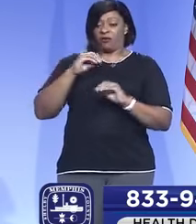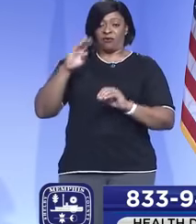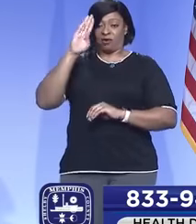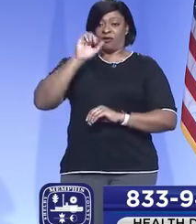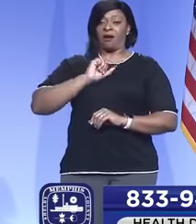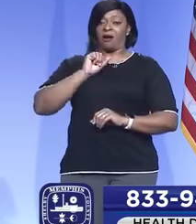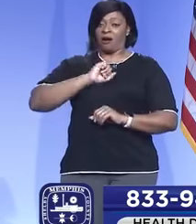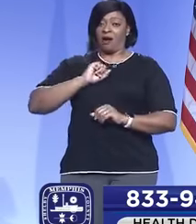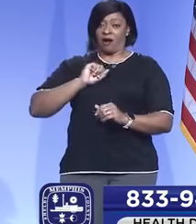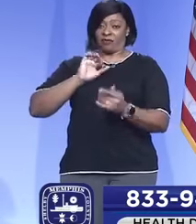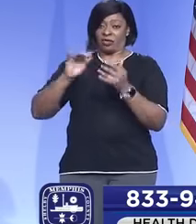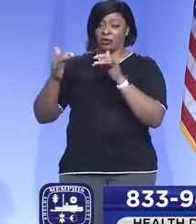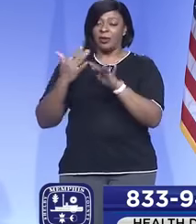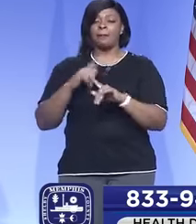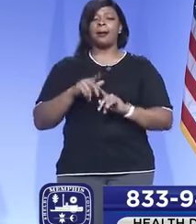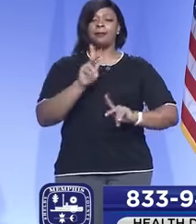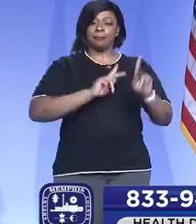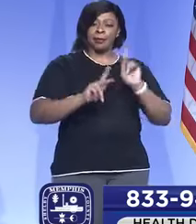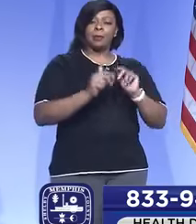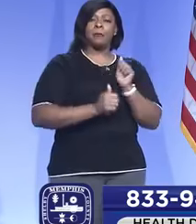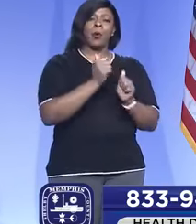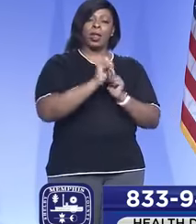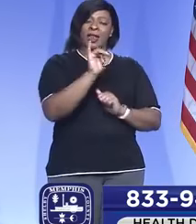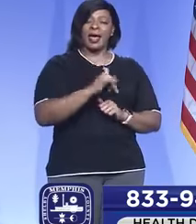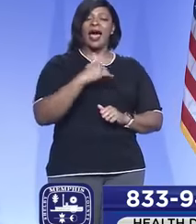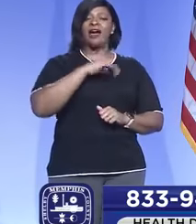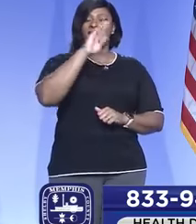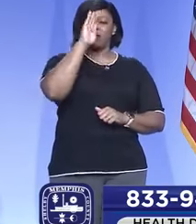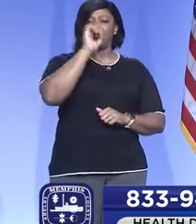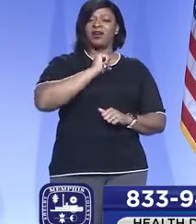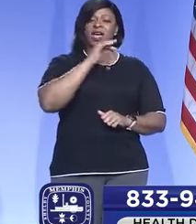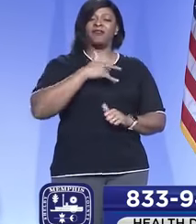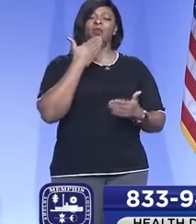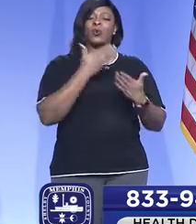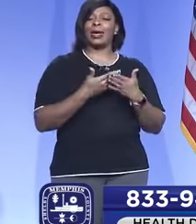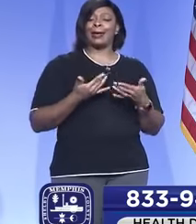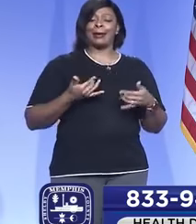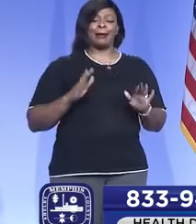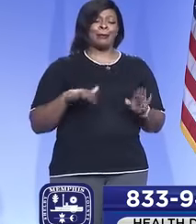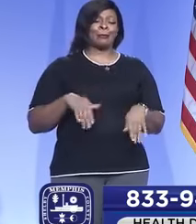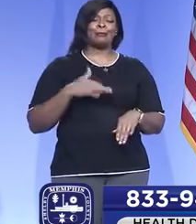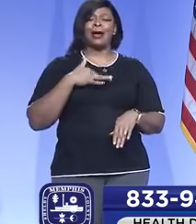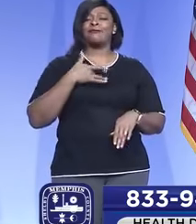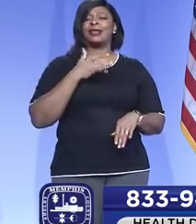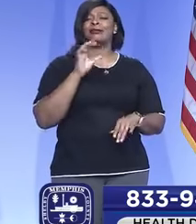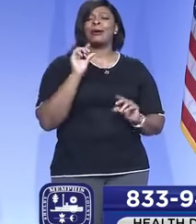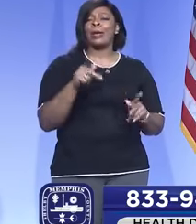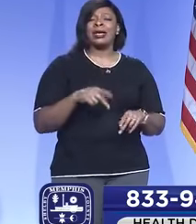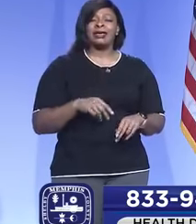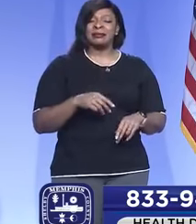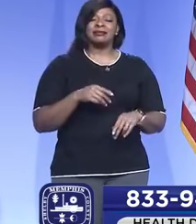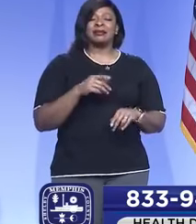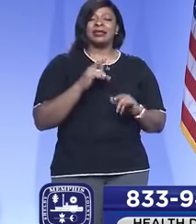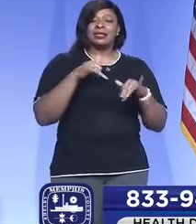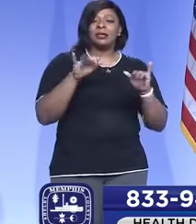Four out of five people have symptoms and continue to go about their daily activities while they are symptomatic